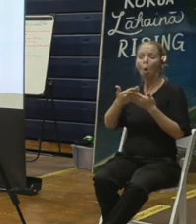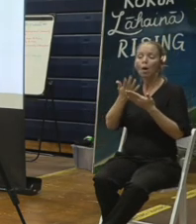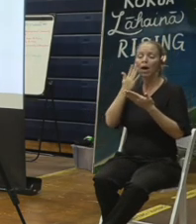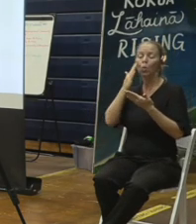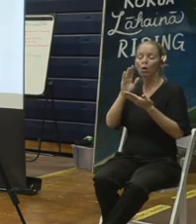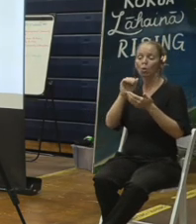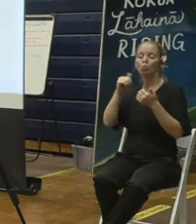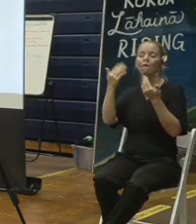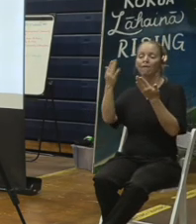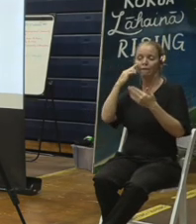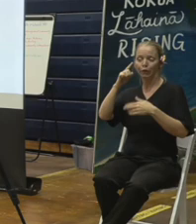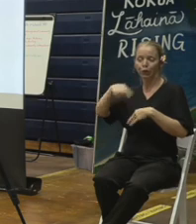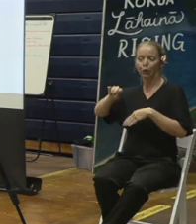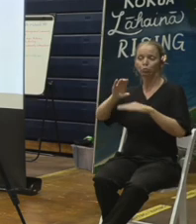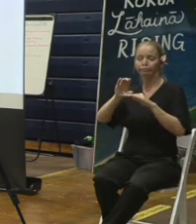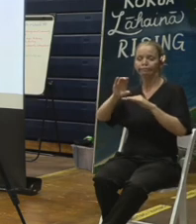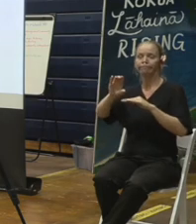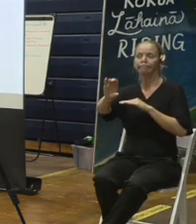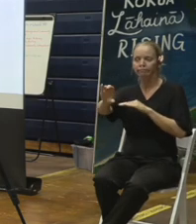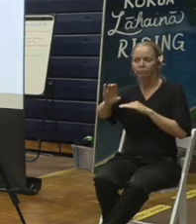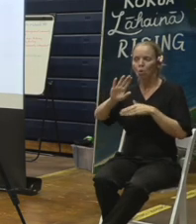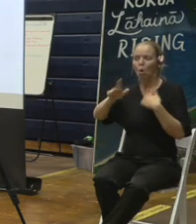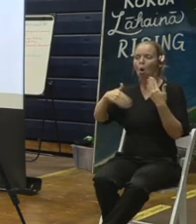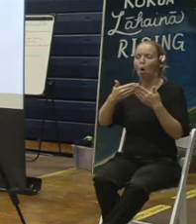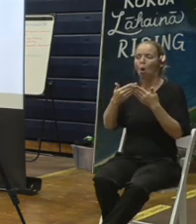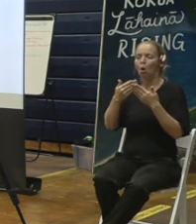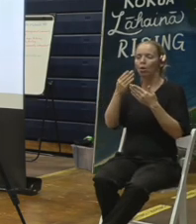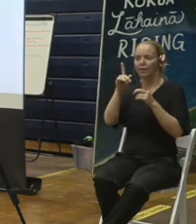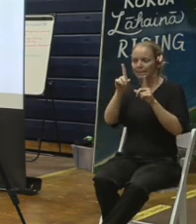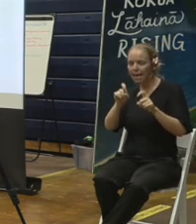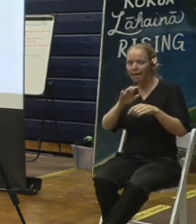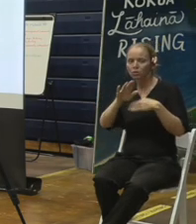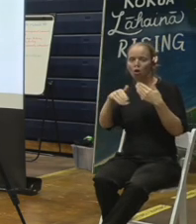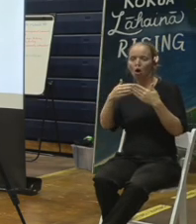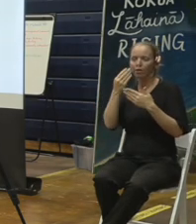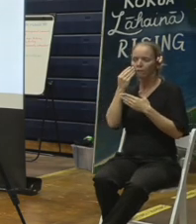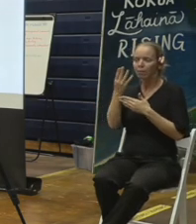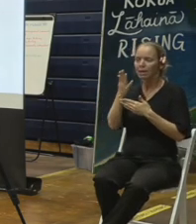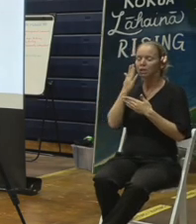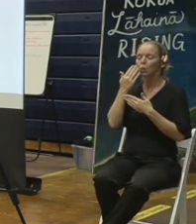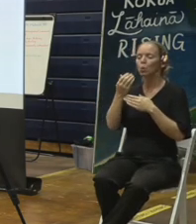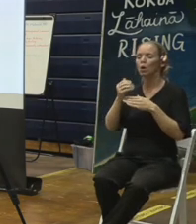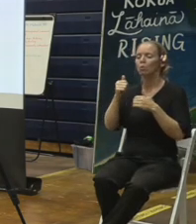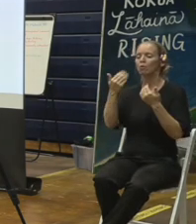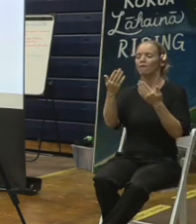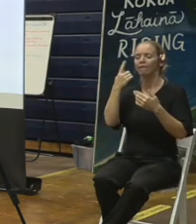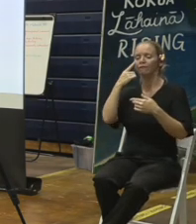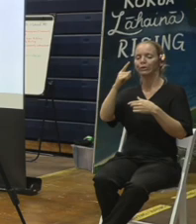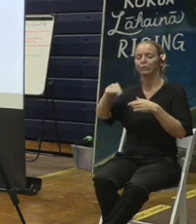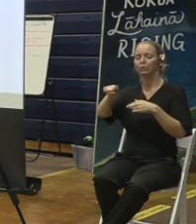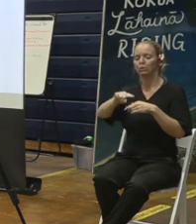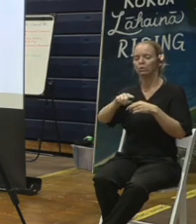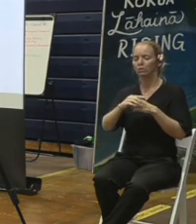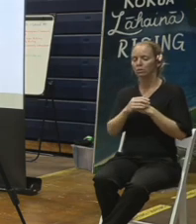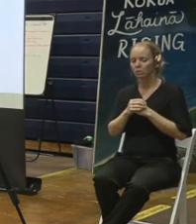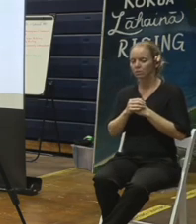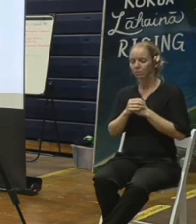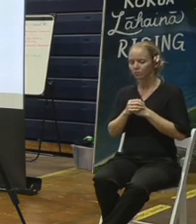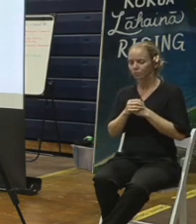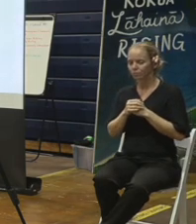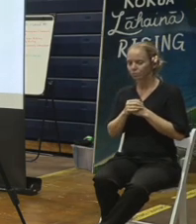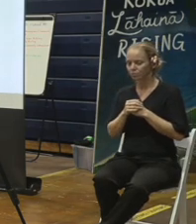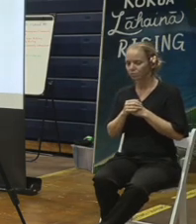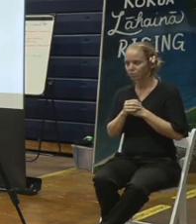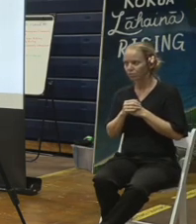about, again, I talked a lot about how the material is coming off the property, but I didn't talk about how it is driving away from the